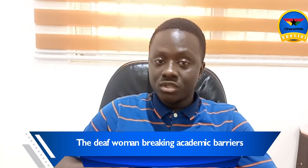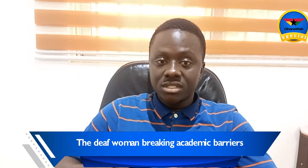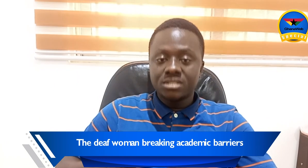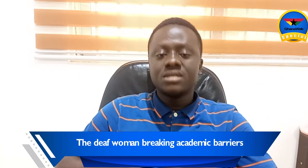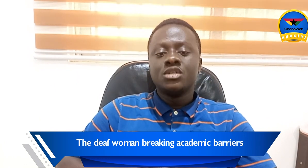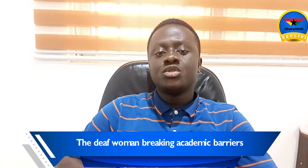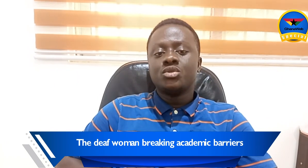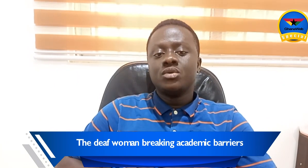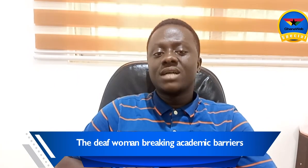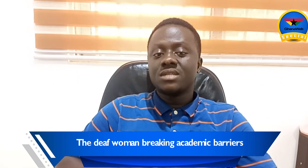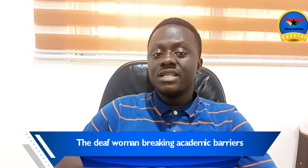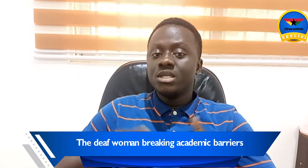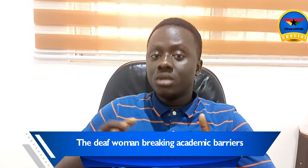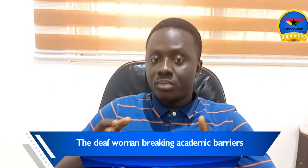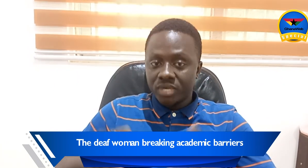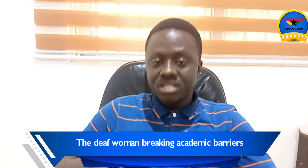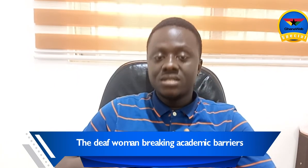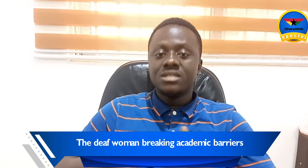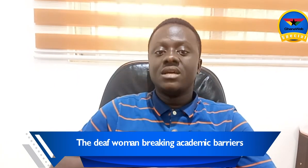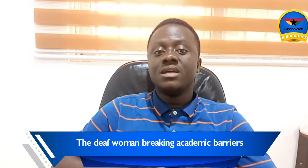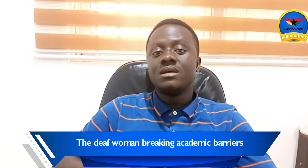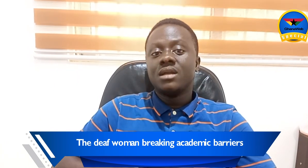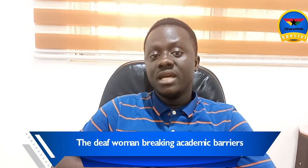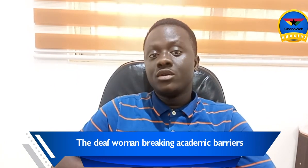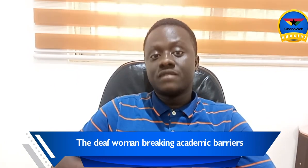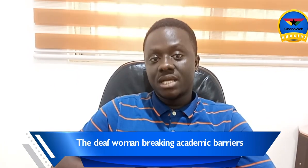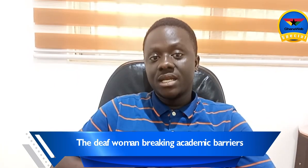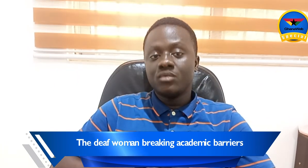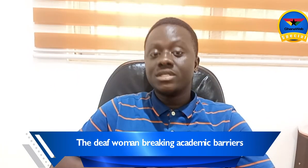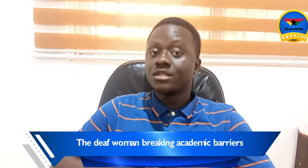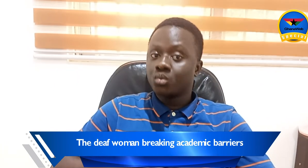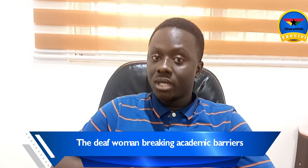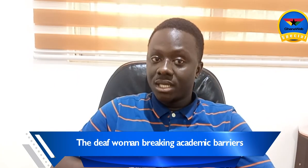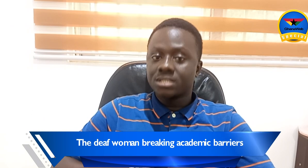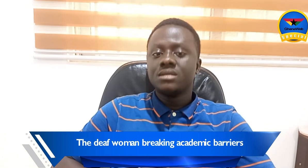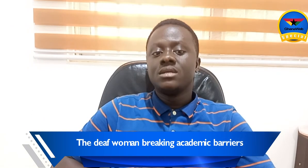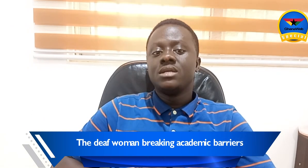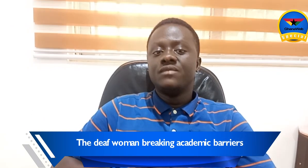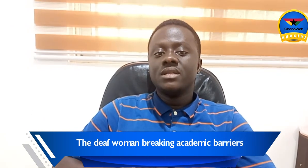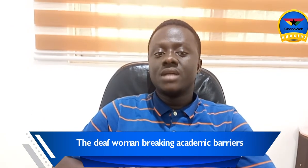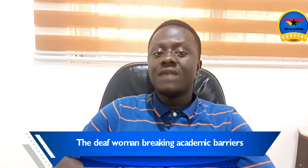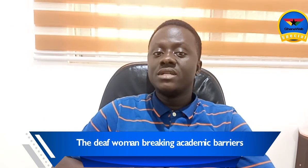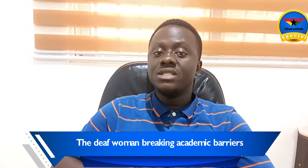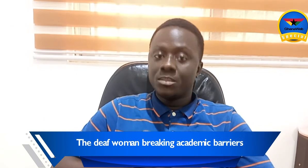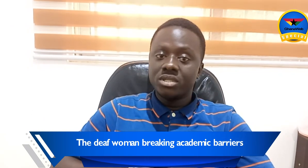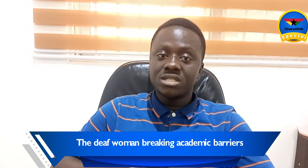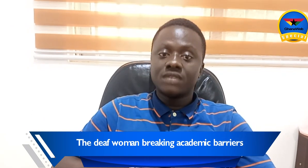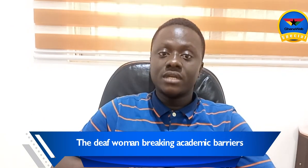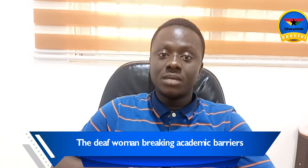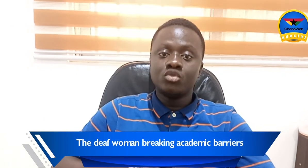to actually incorporate the learning of sign language as well as even having interpreters available to